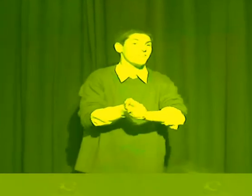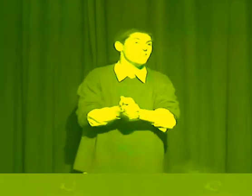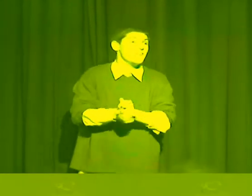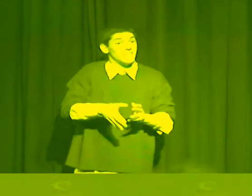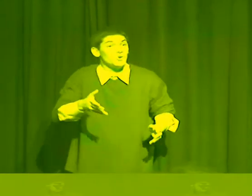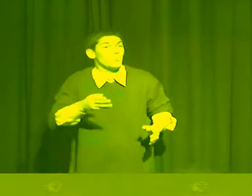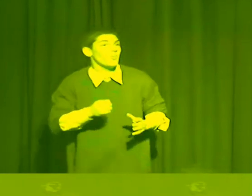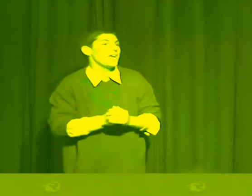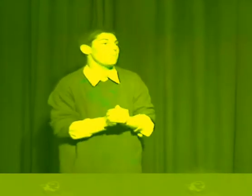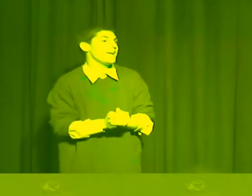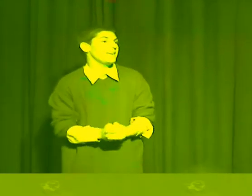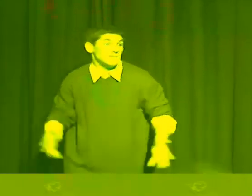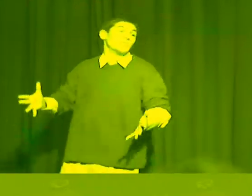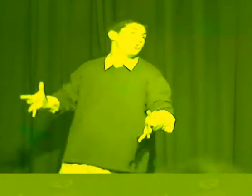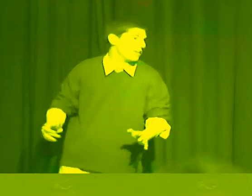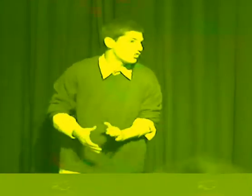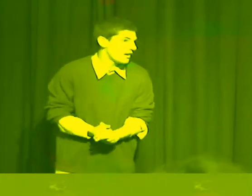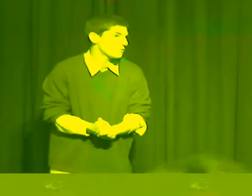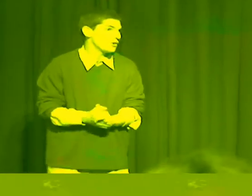was cute the way I began to twitch after...